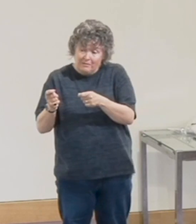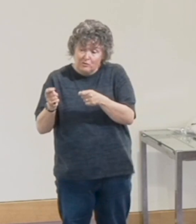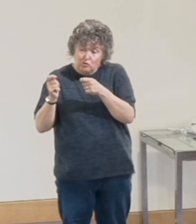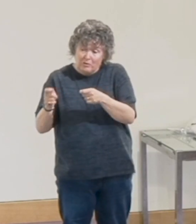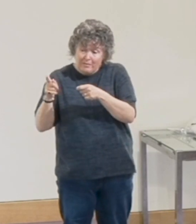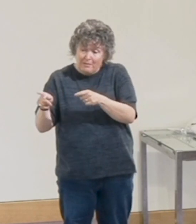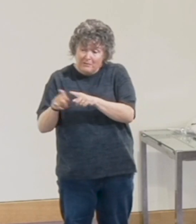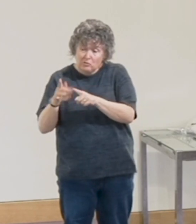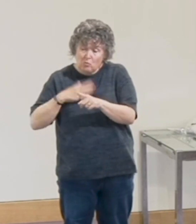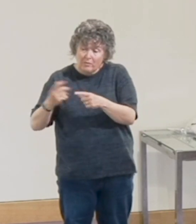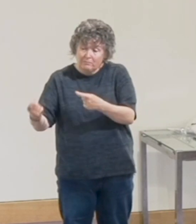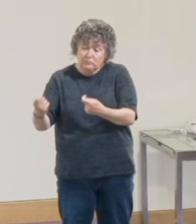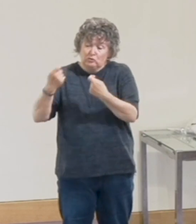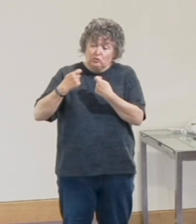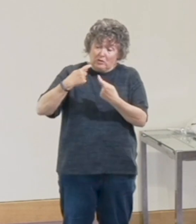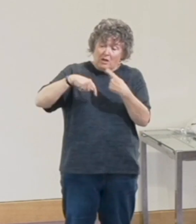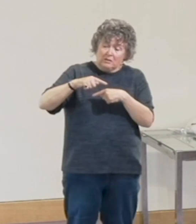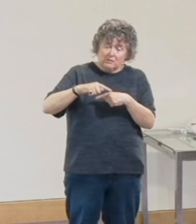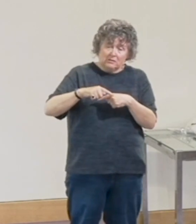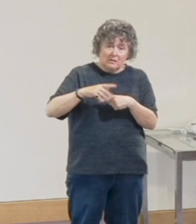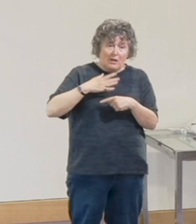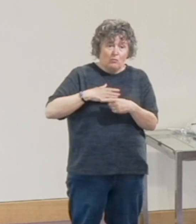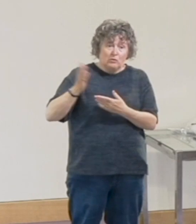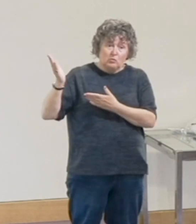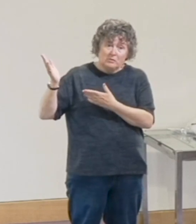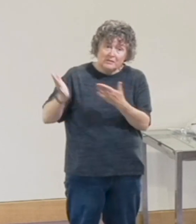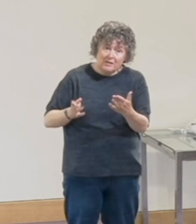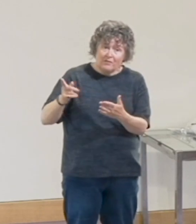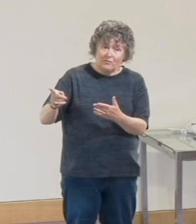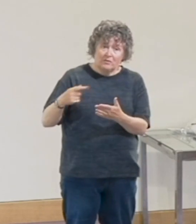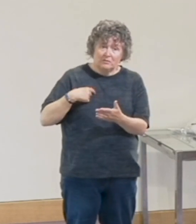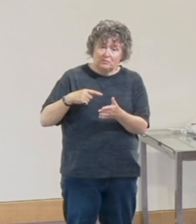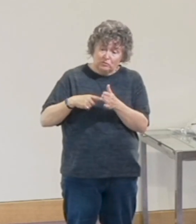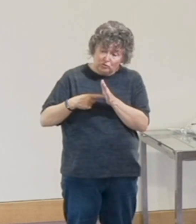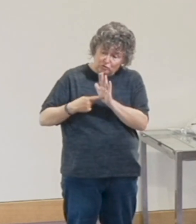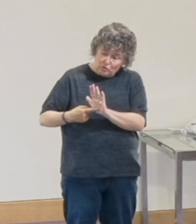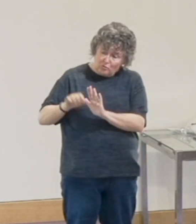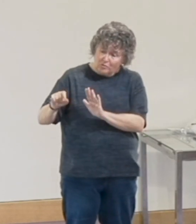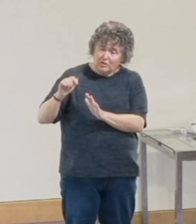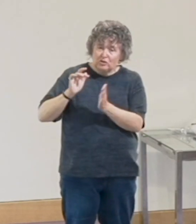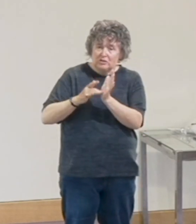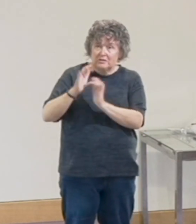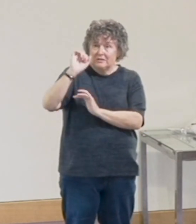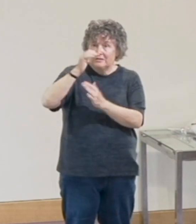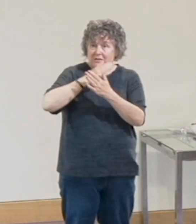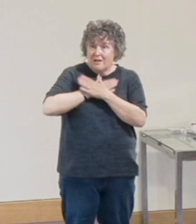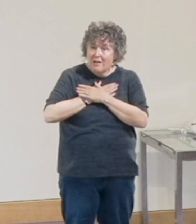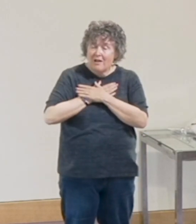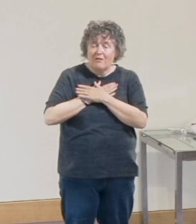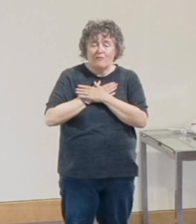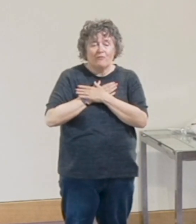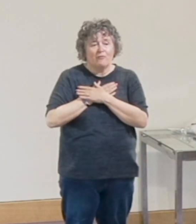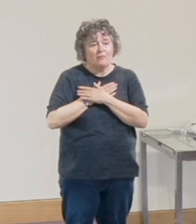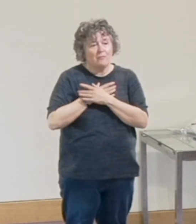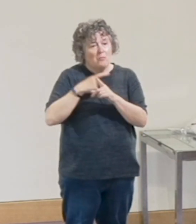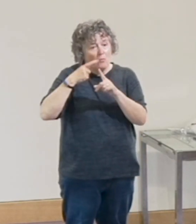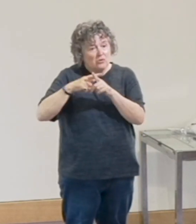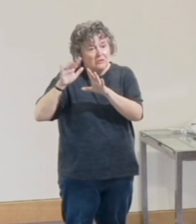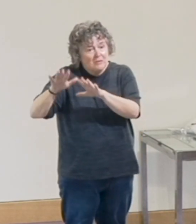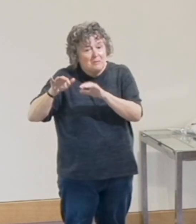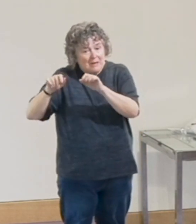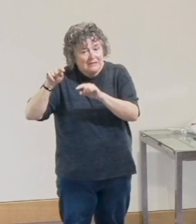do unto you. I wanted to serve her, I wanted to show her Jesus his love by doing something positive,